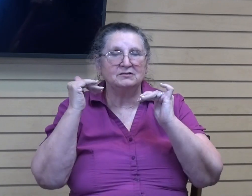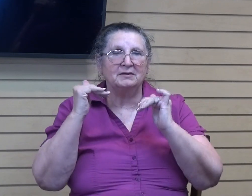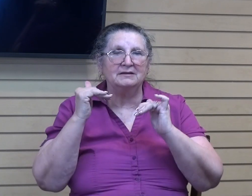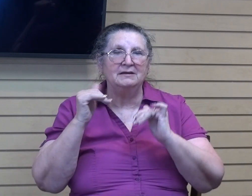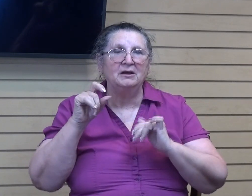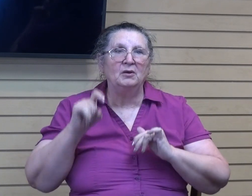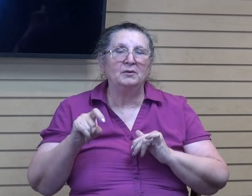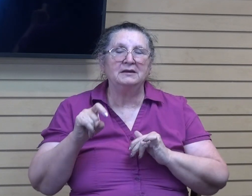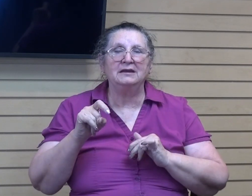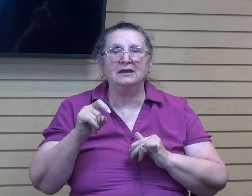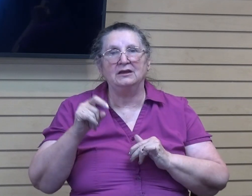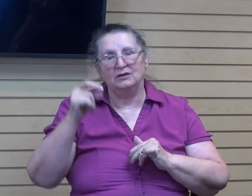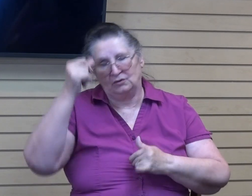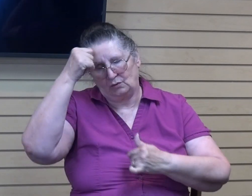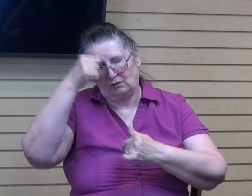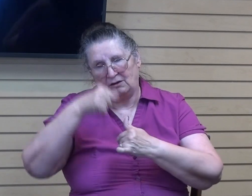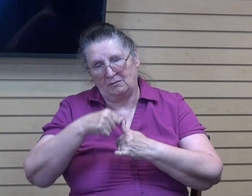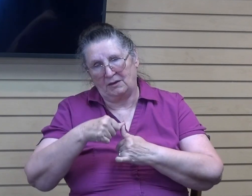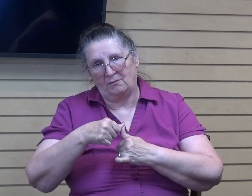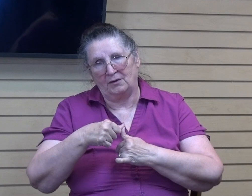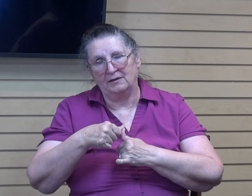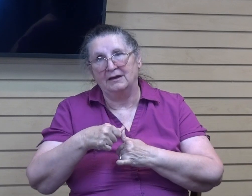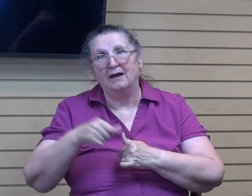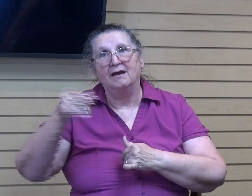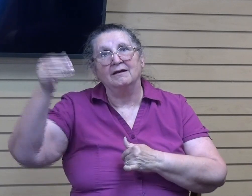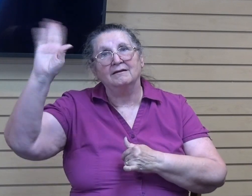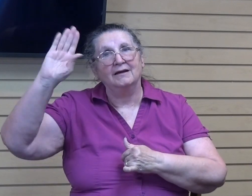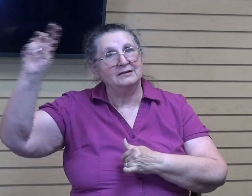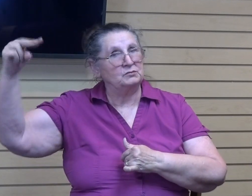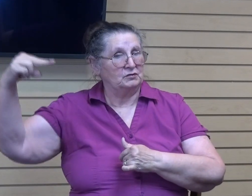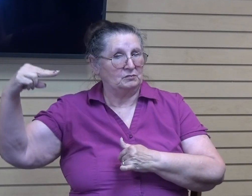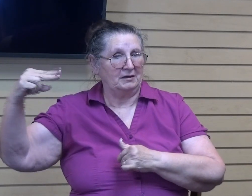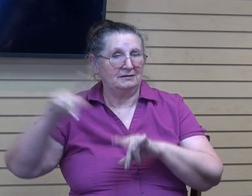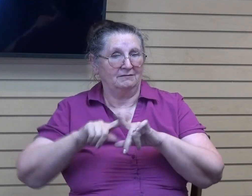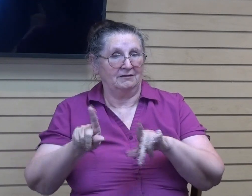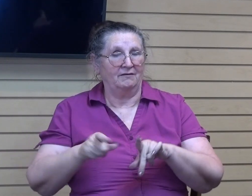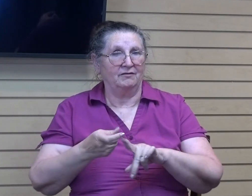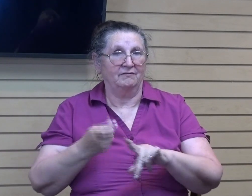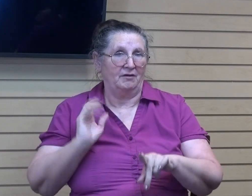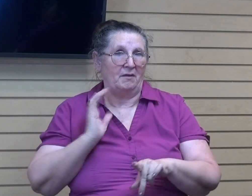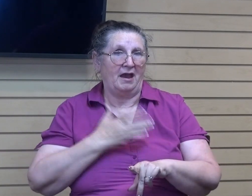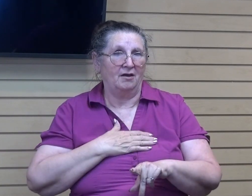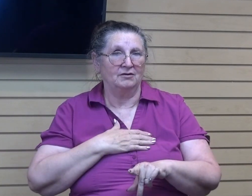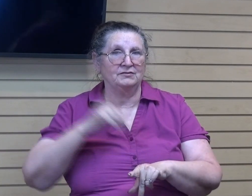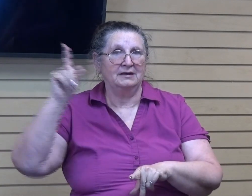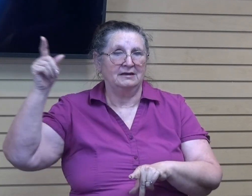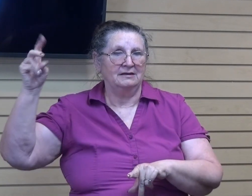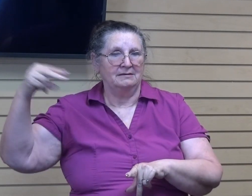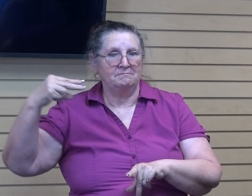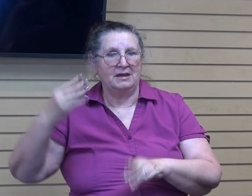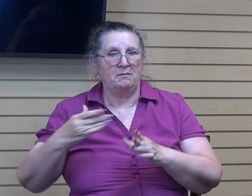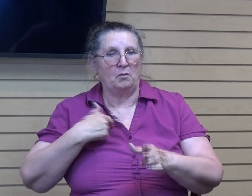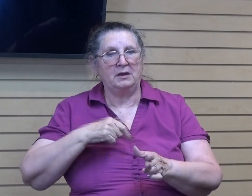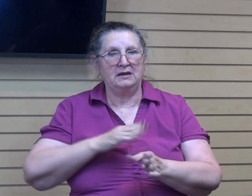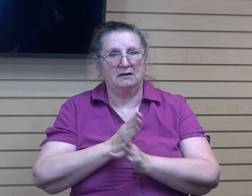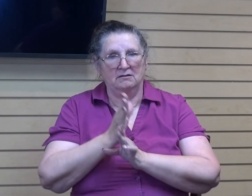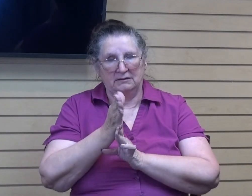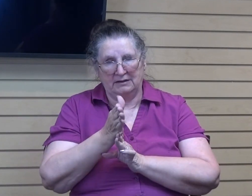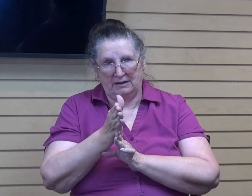a different view than what we do. His view may involve an alignment necessary in our lives to bring us